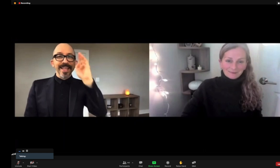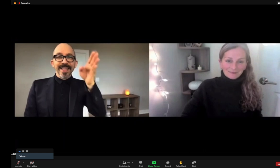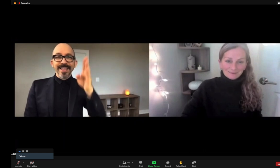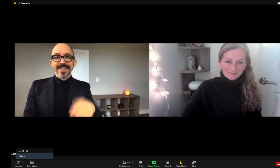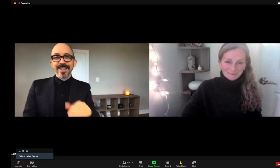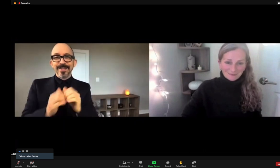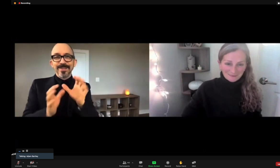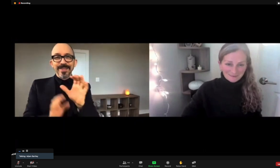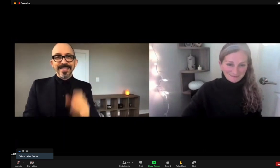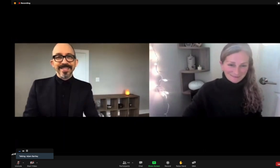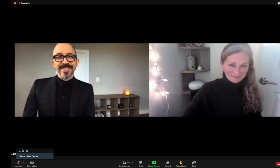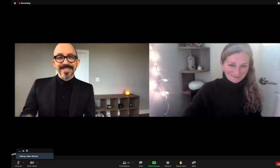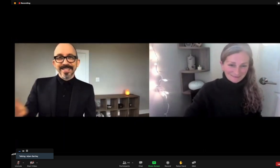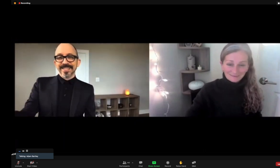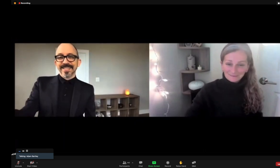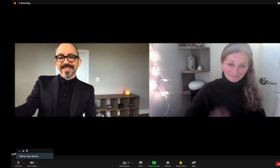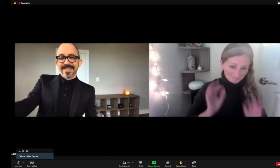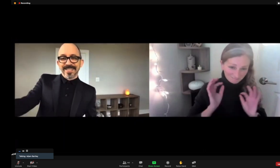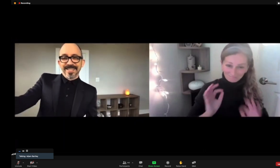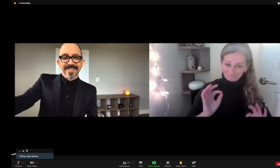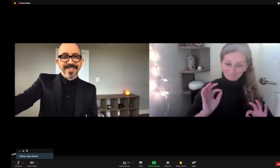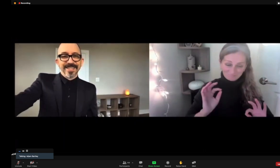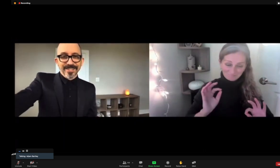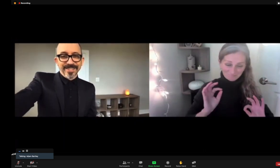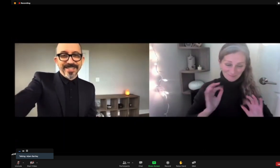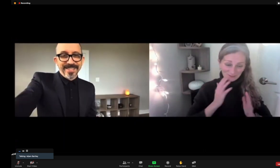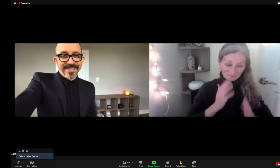Well, hello, how are you doing there? Doing great.